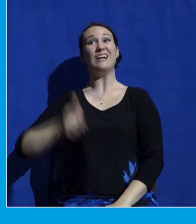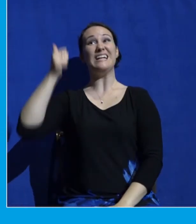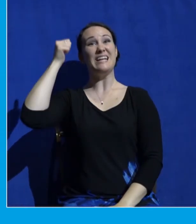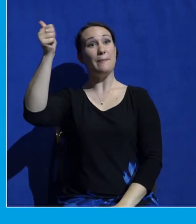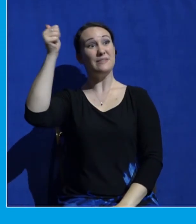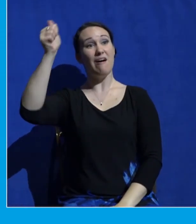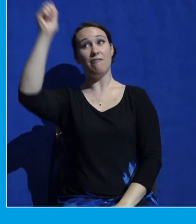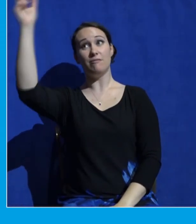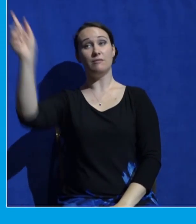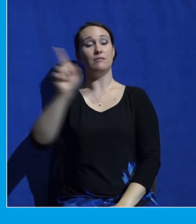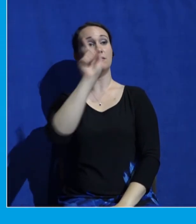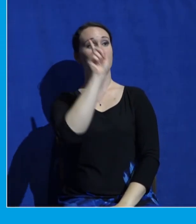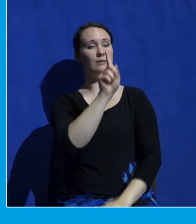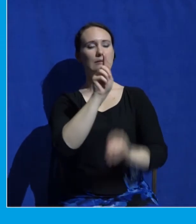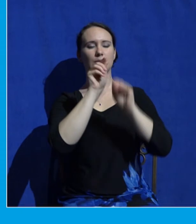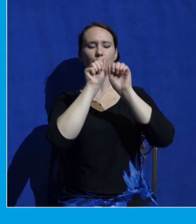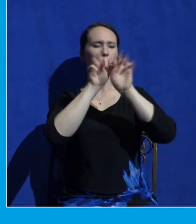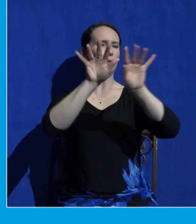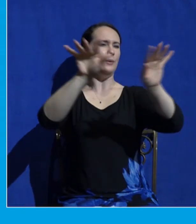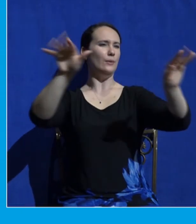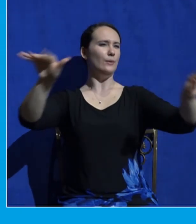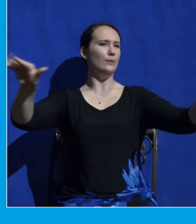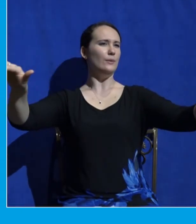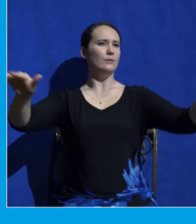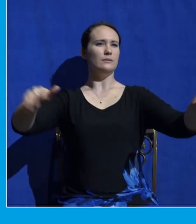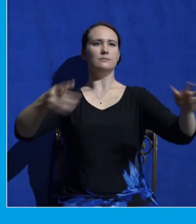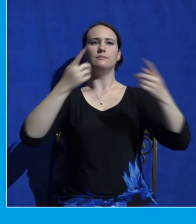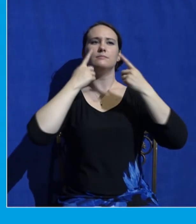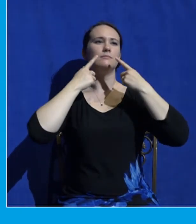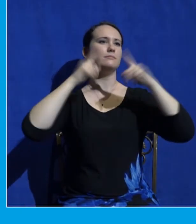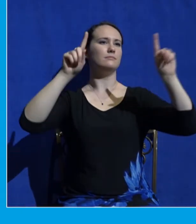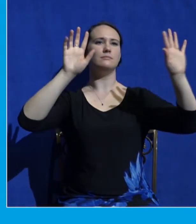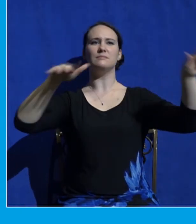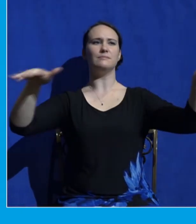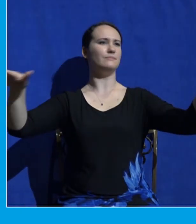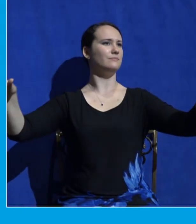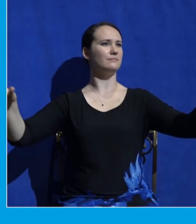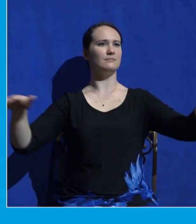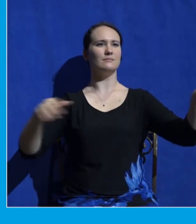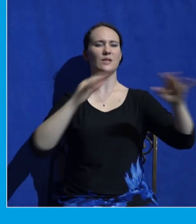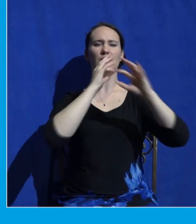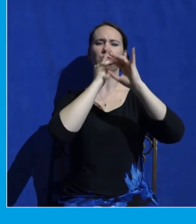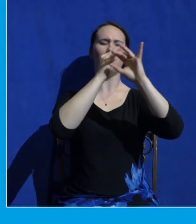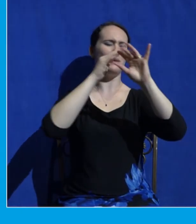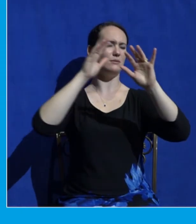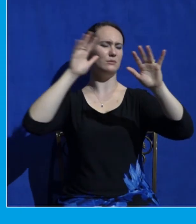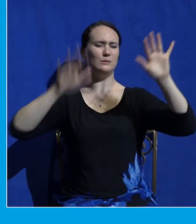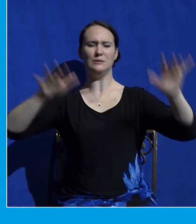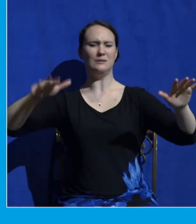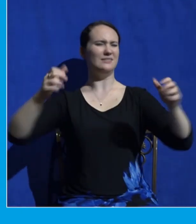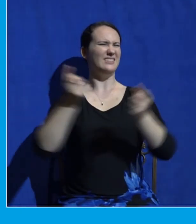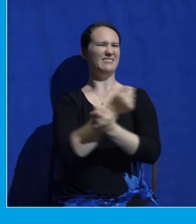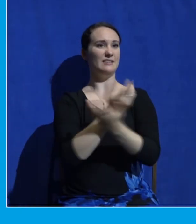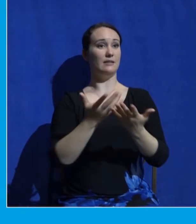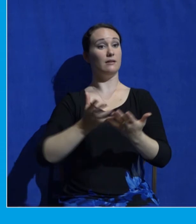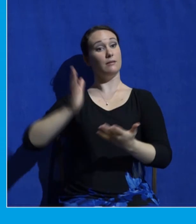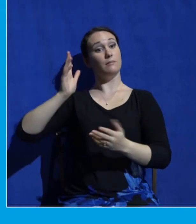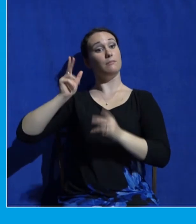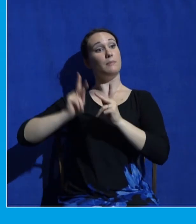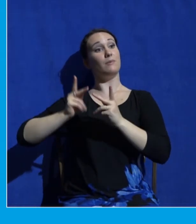the glory of God with a cry of command with the voice of an archangel with the sound of the trumpet of God the dead in Christ will rise we who are alive